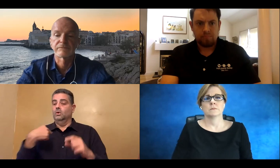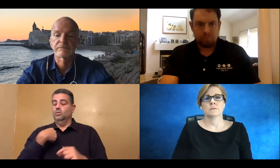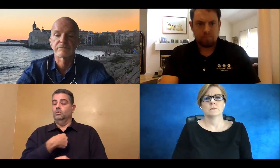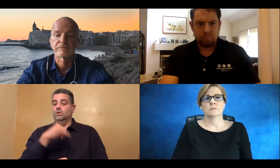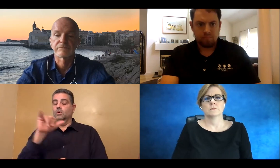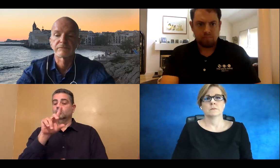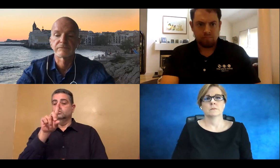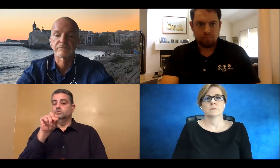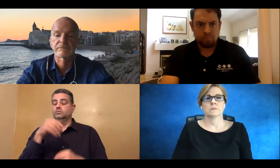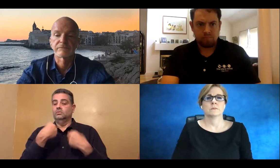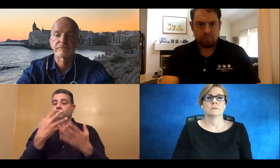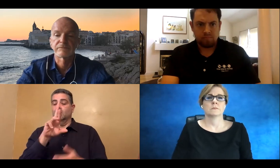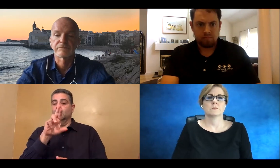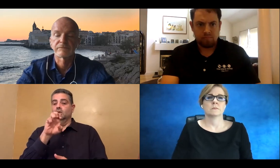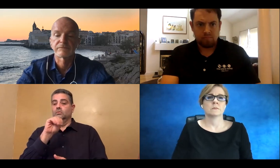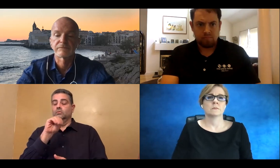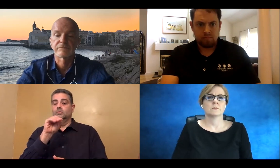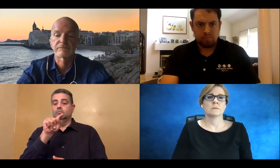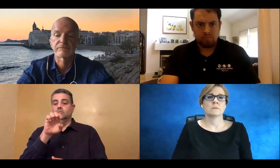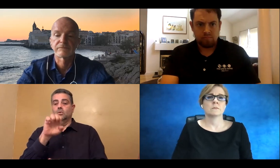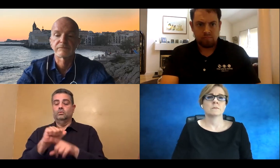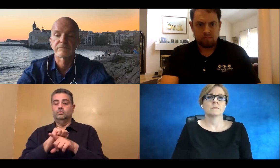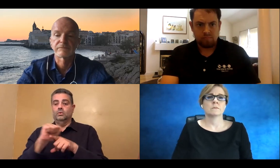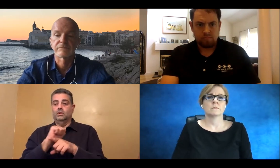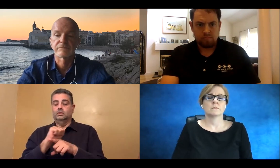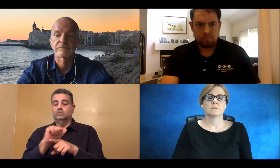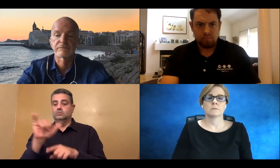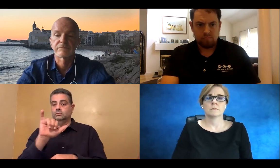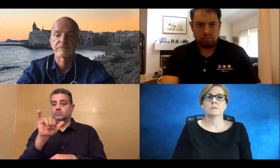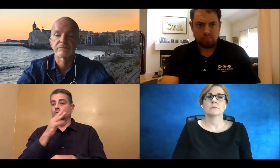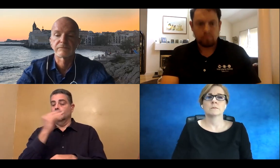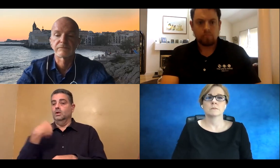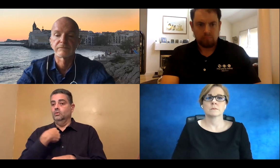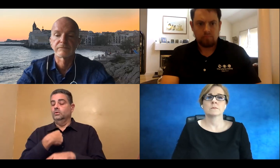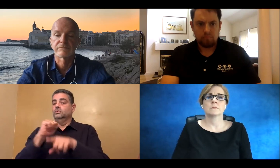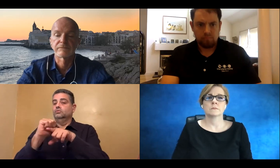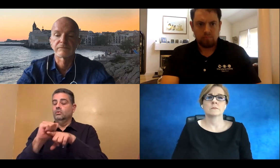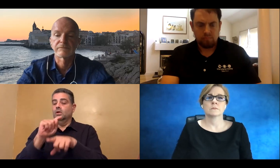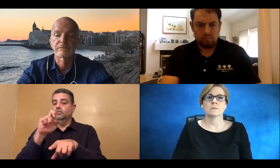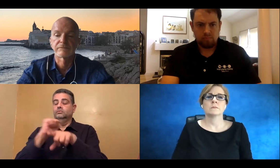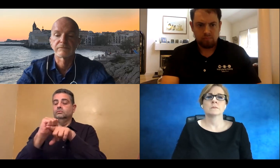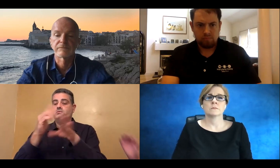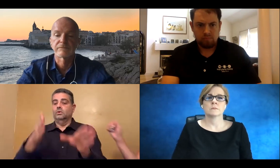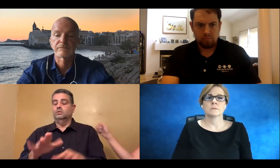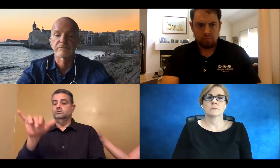program, we can provide training. I also do provide remote training as well.